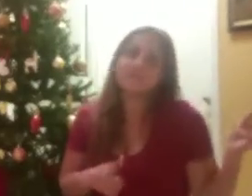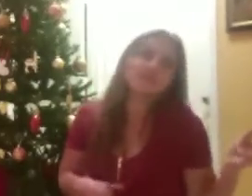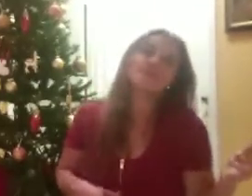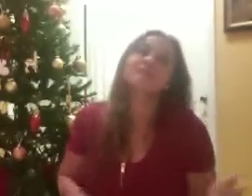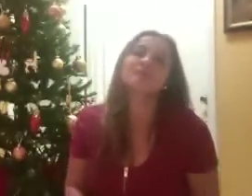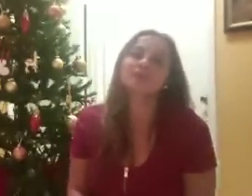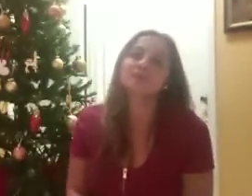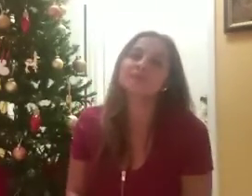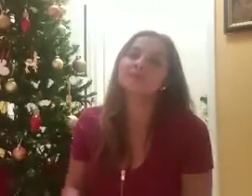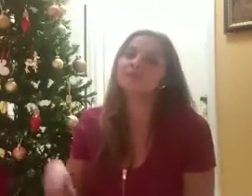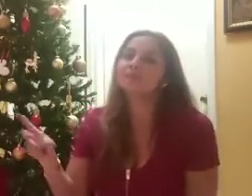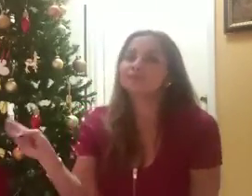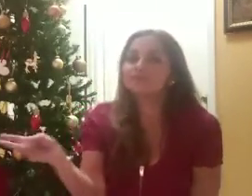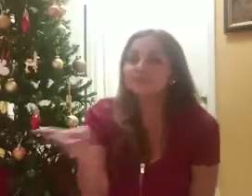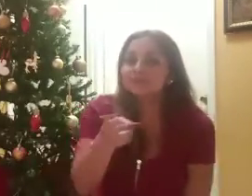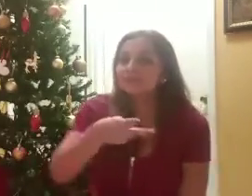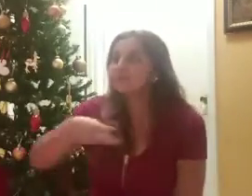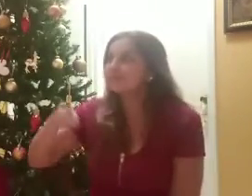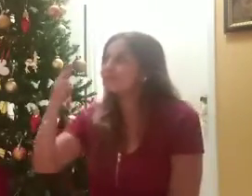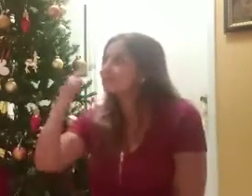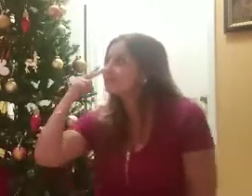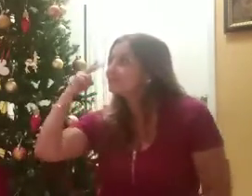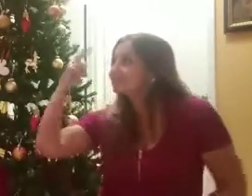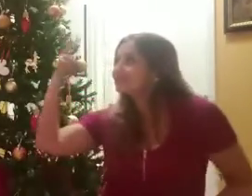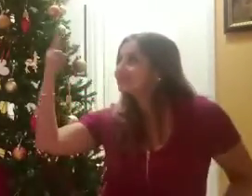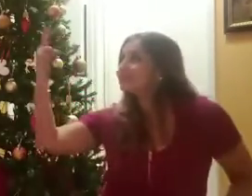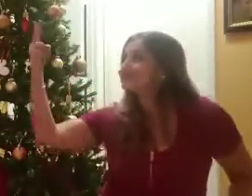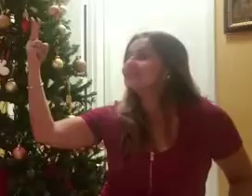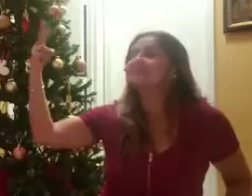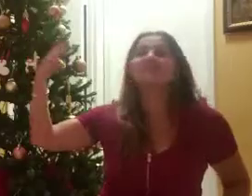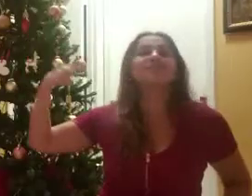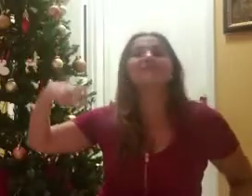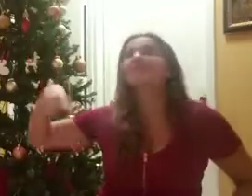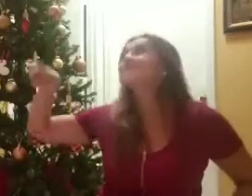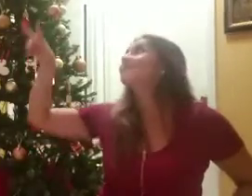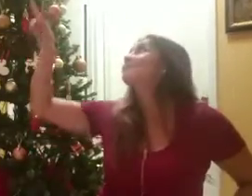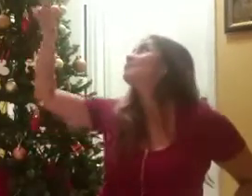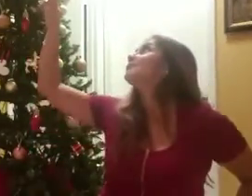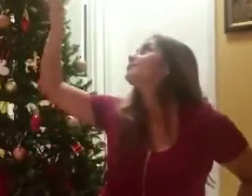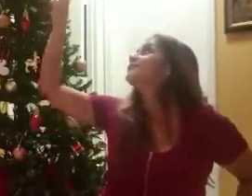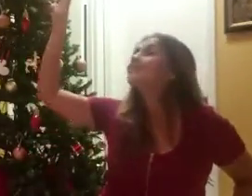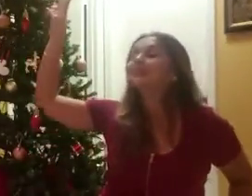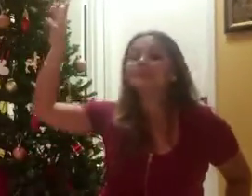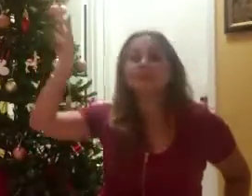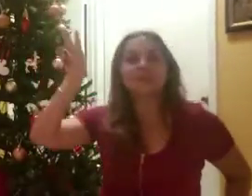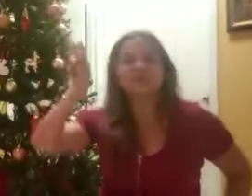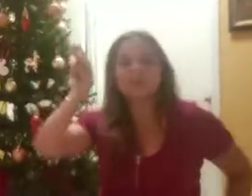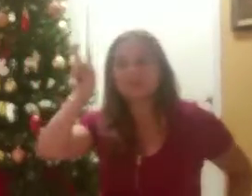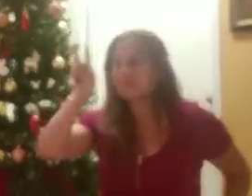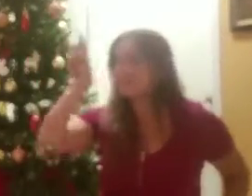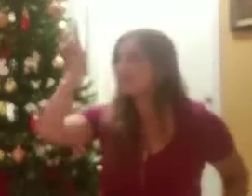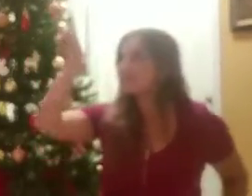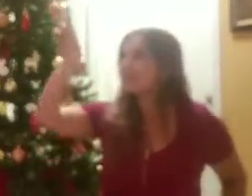They looked it up and saw